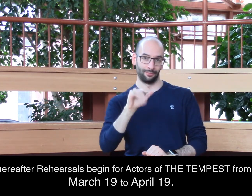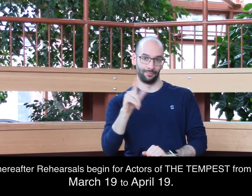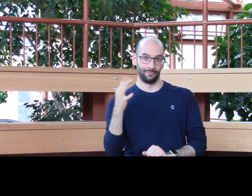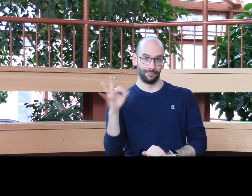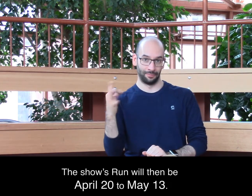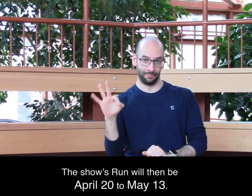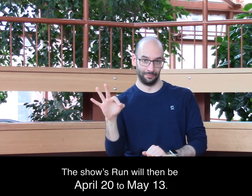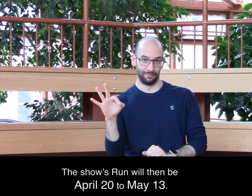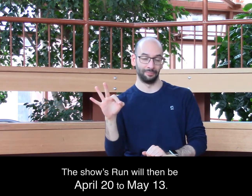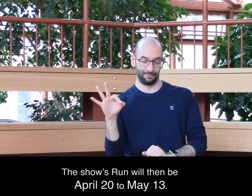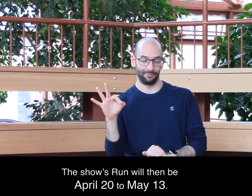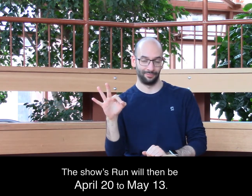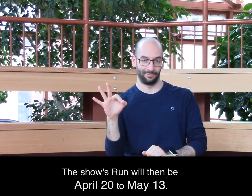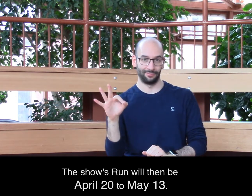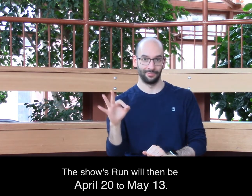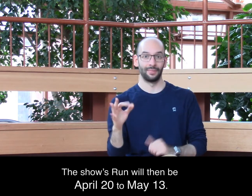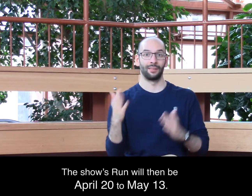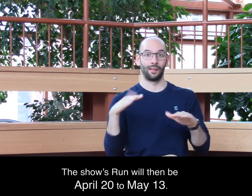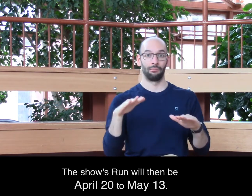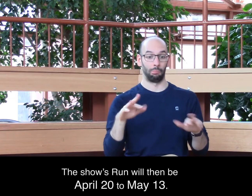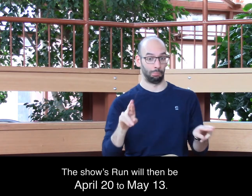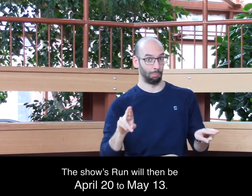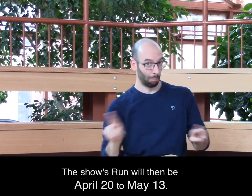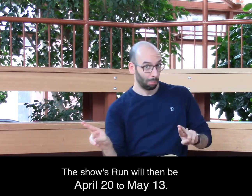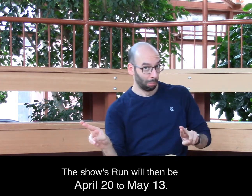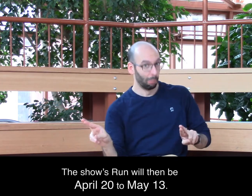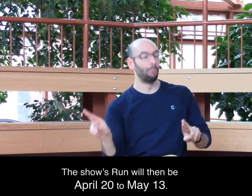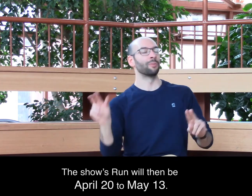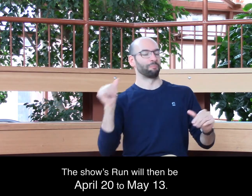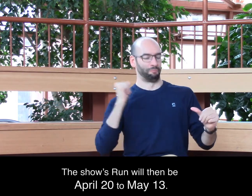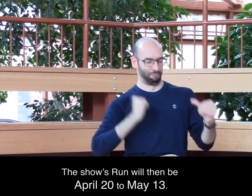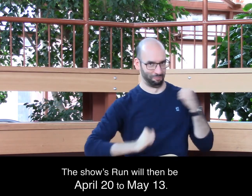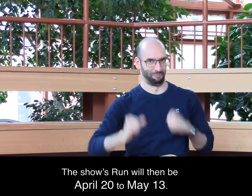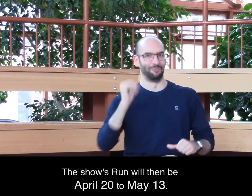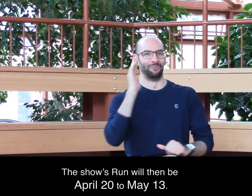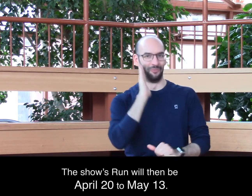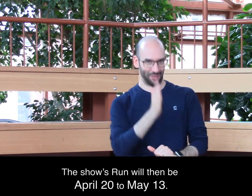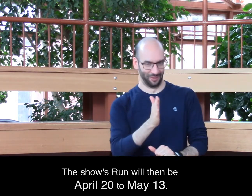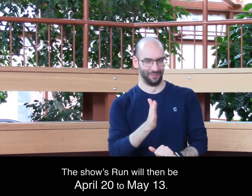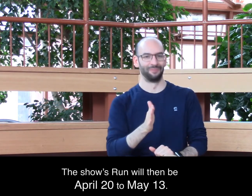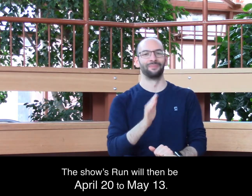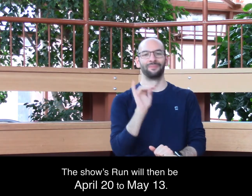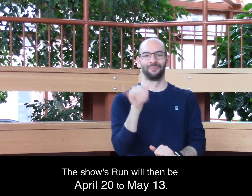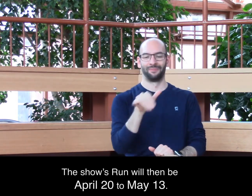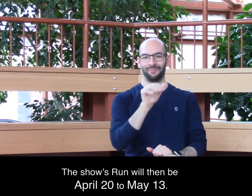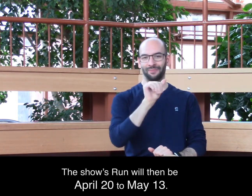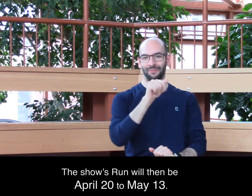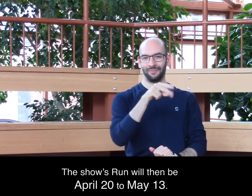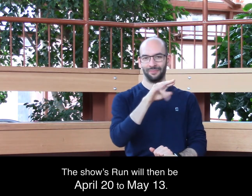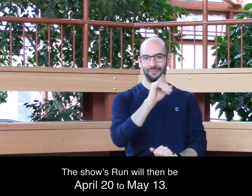The show's run will then be April 20th to May 13th.